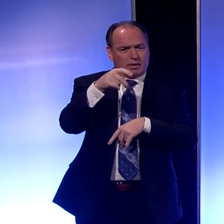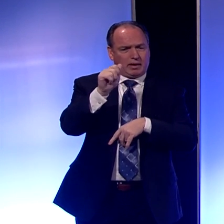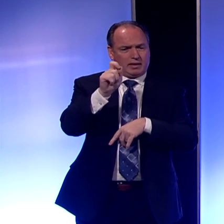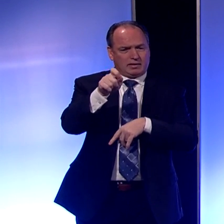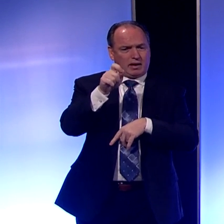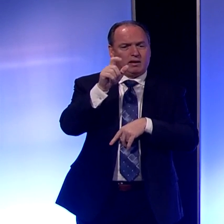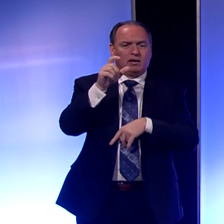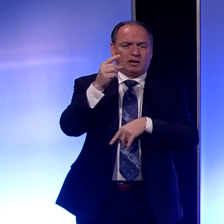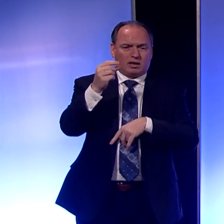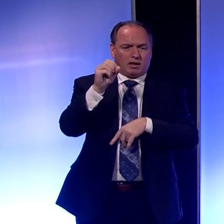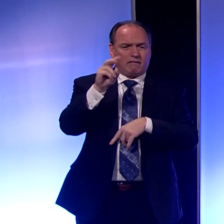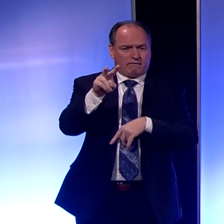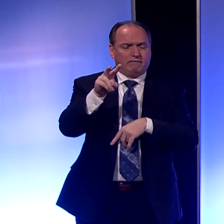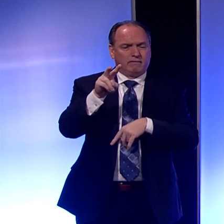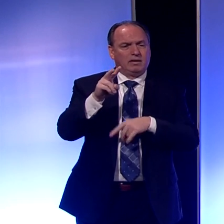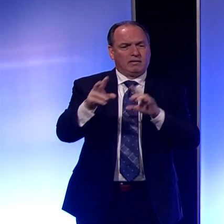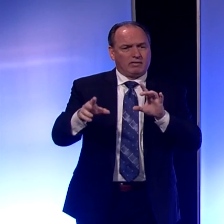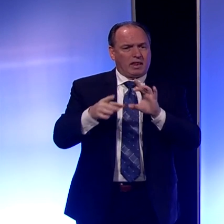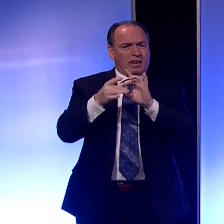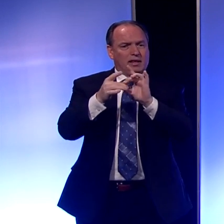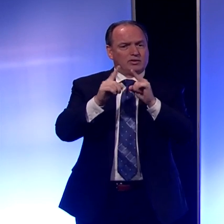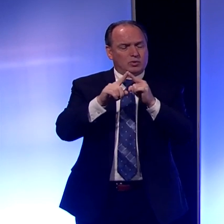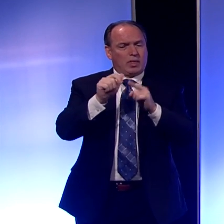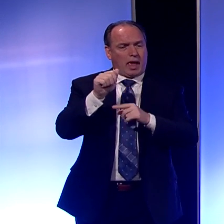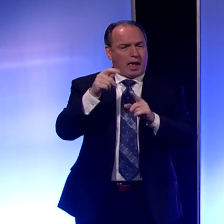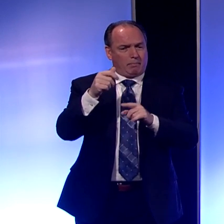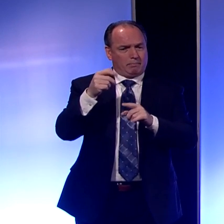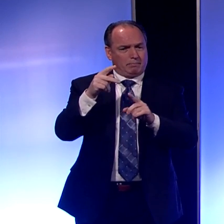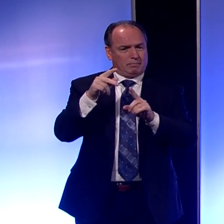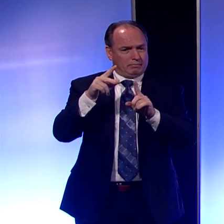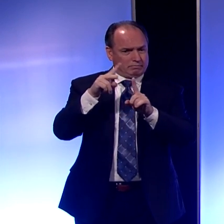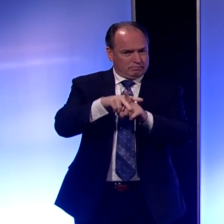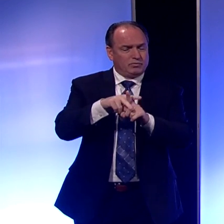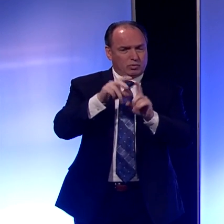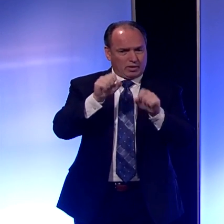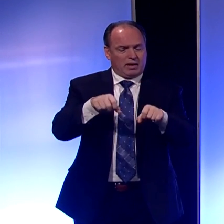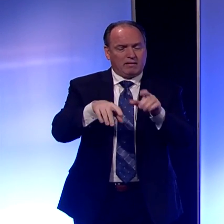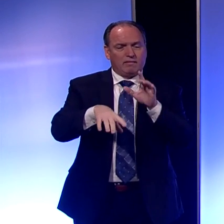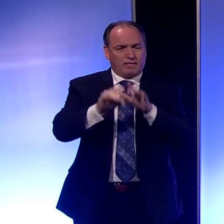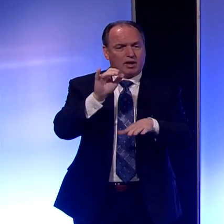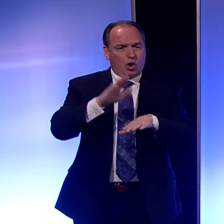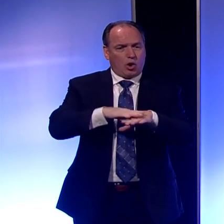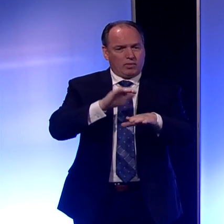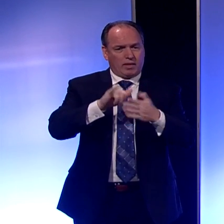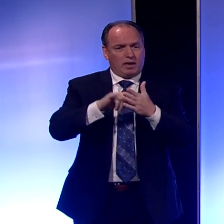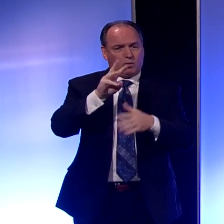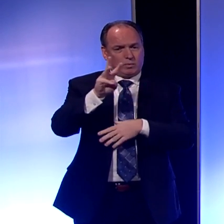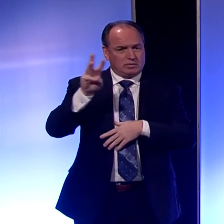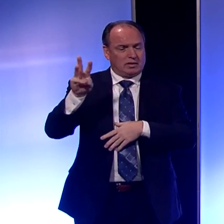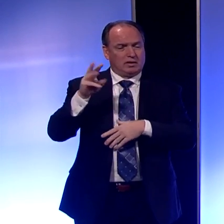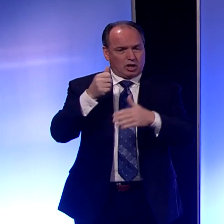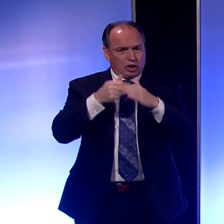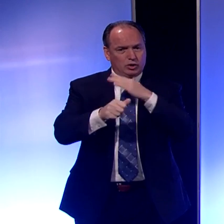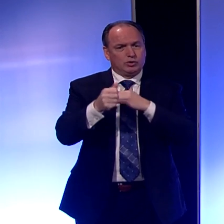to the application is available on that website under resources.